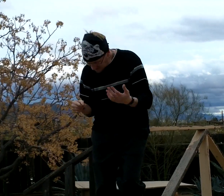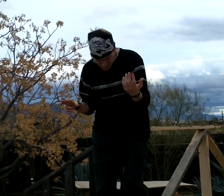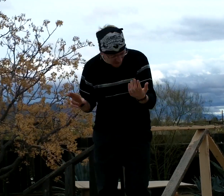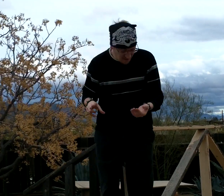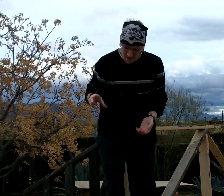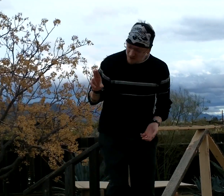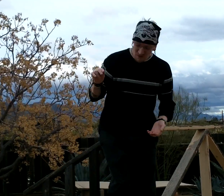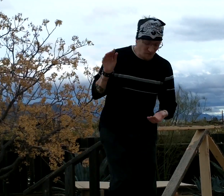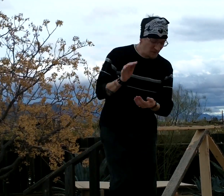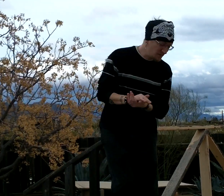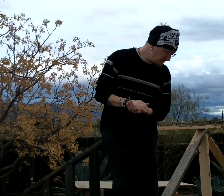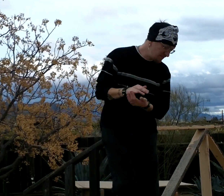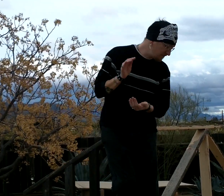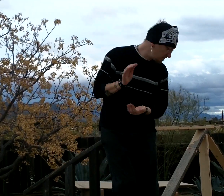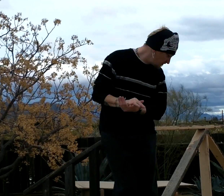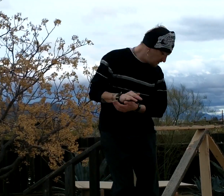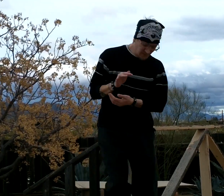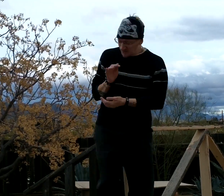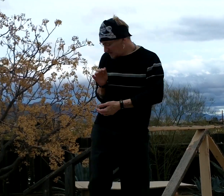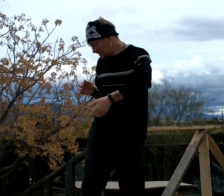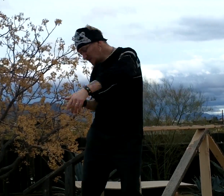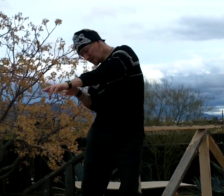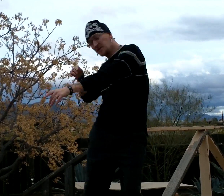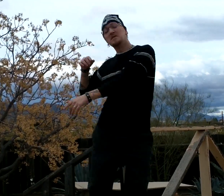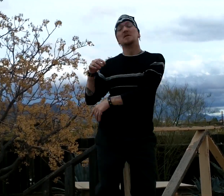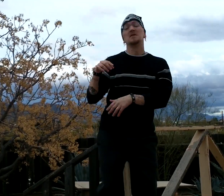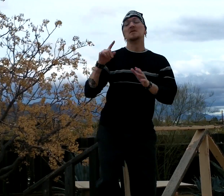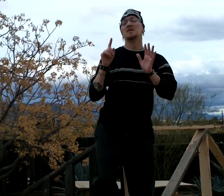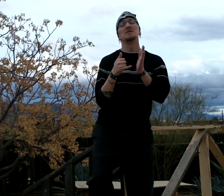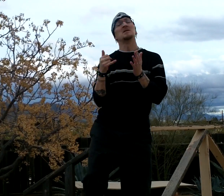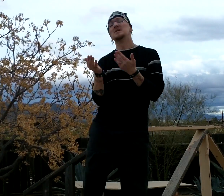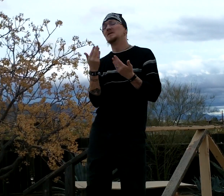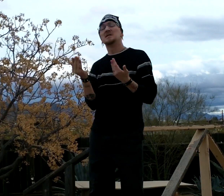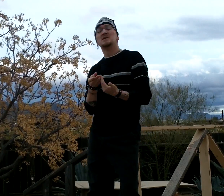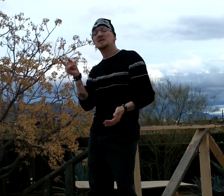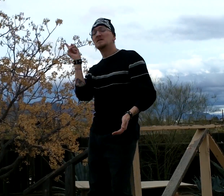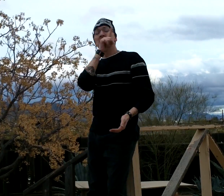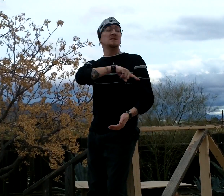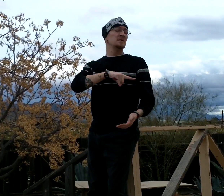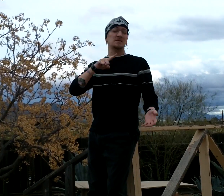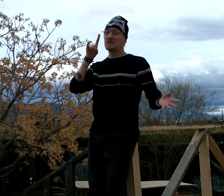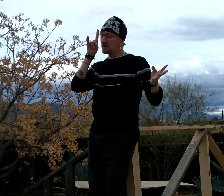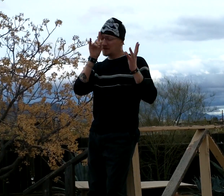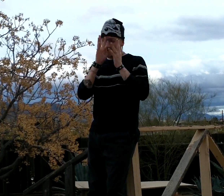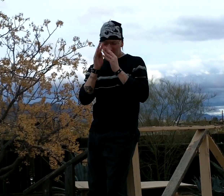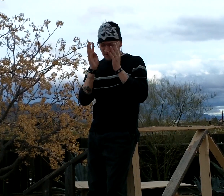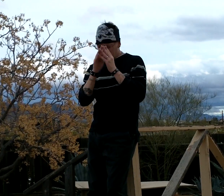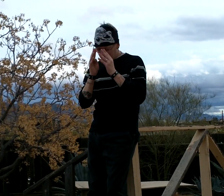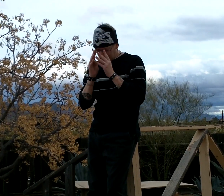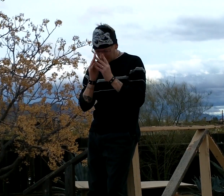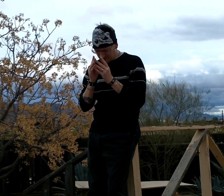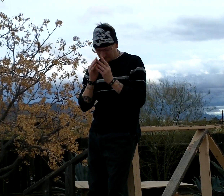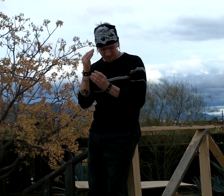night on the river Though it's easy to pretend I know you're not I